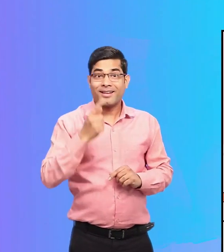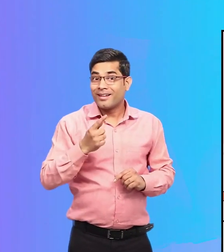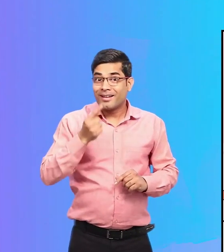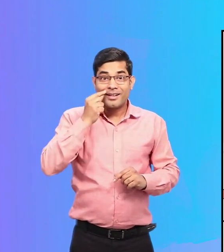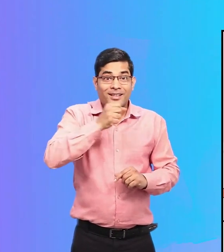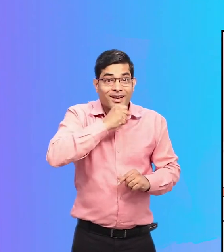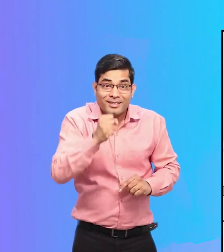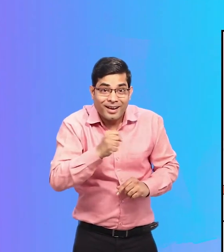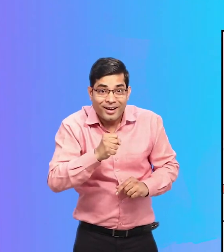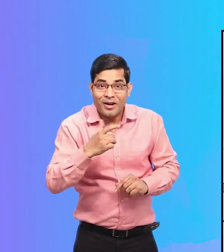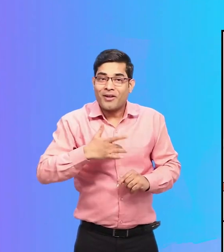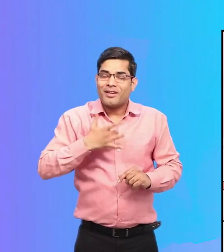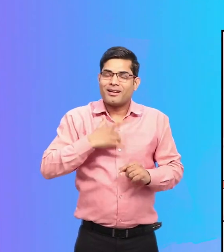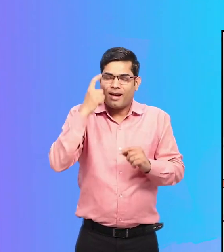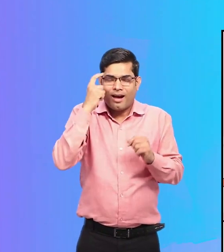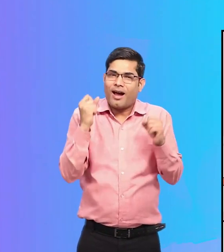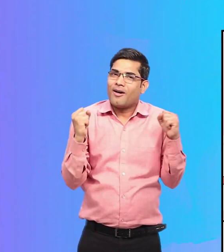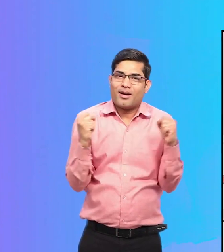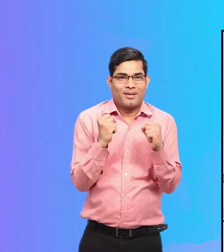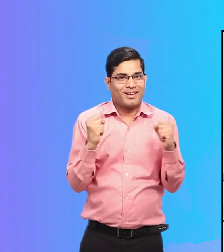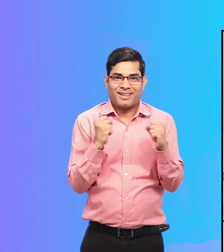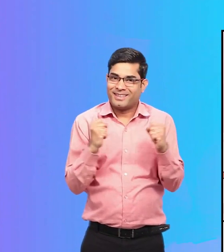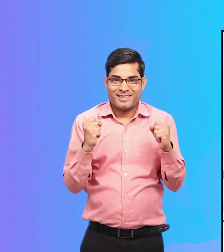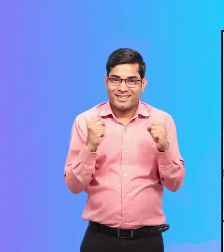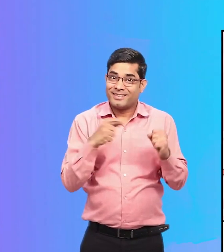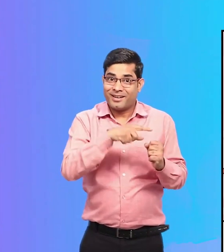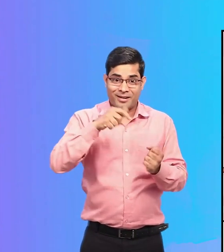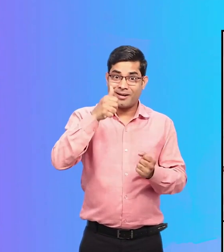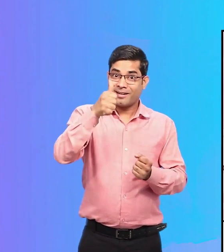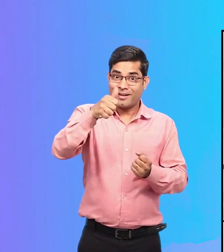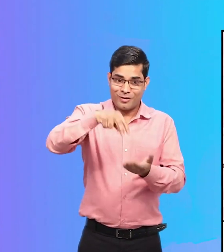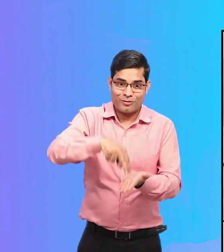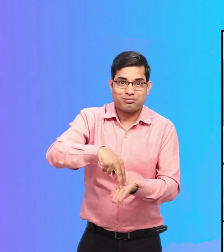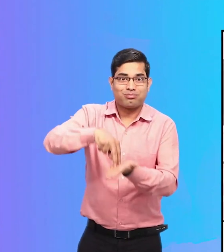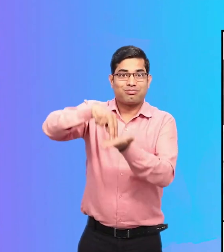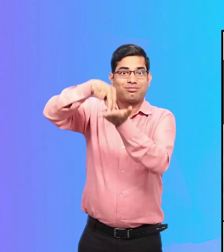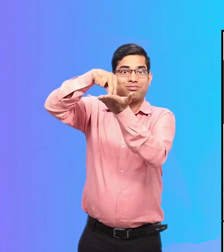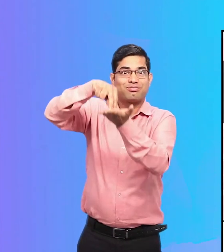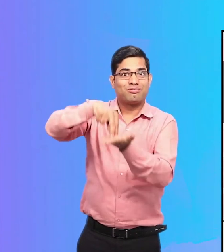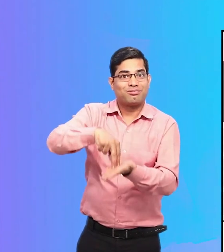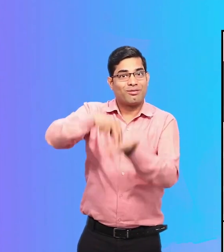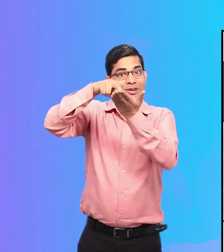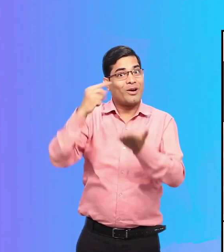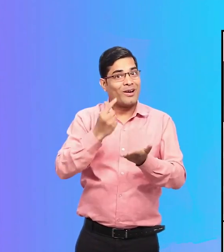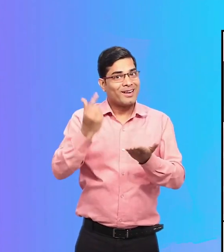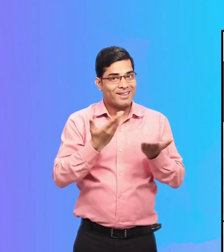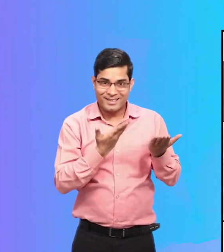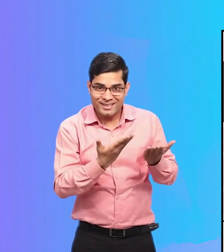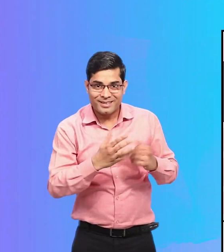to use the lift as he is seen standing, smiling next to it along with a woman with a